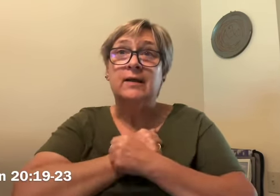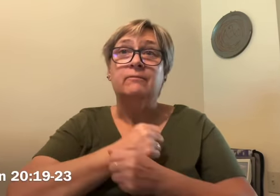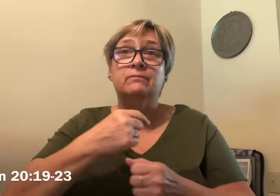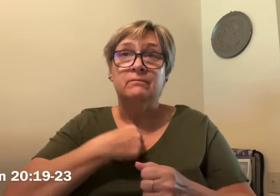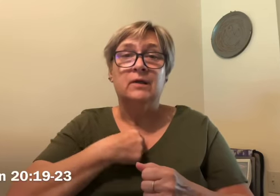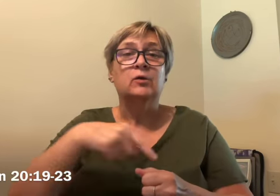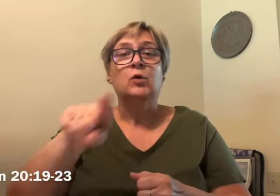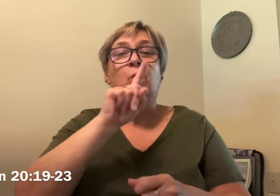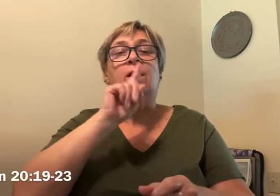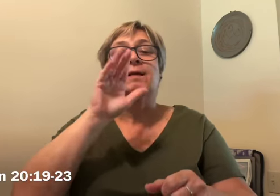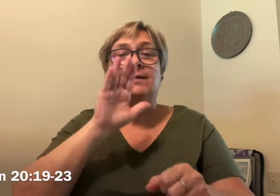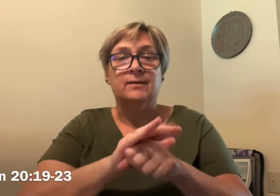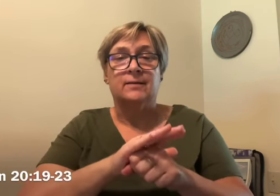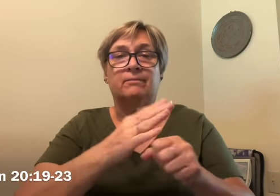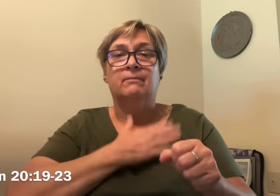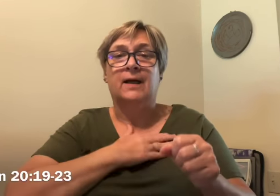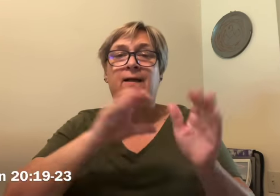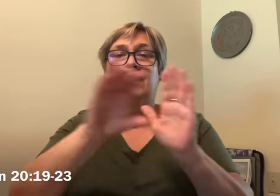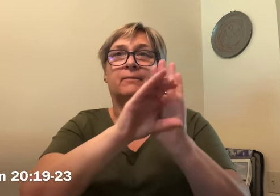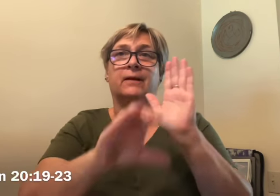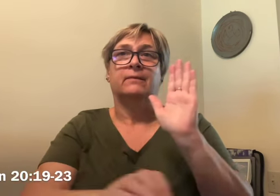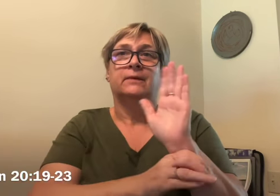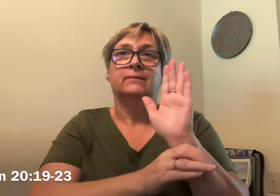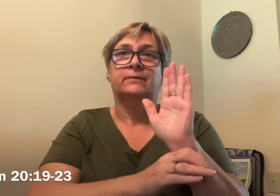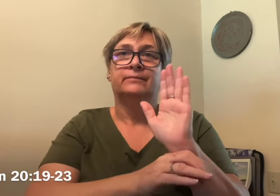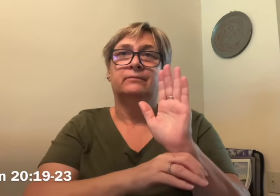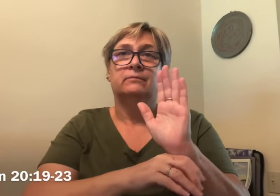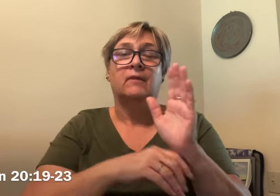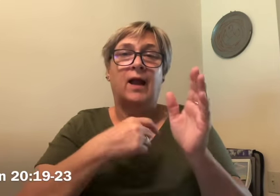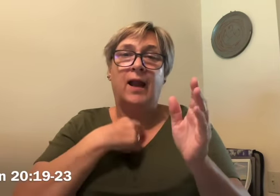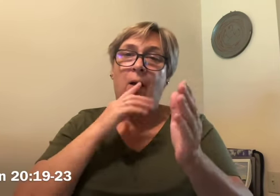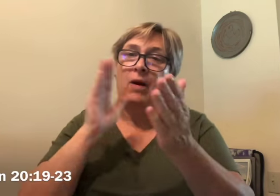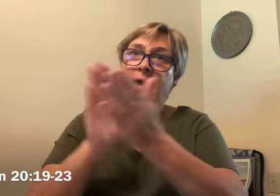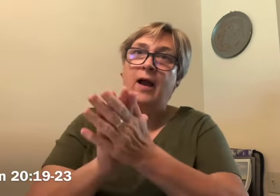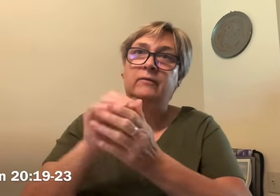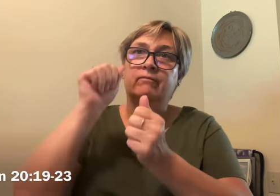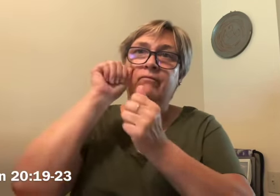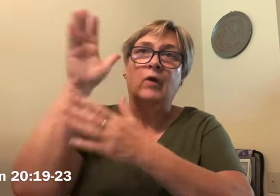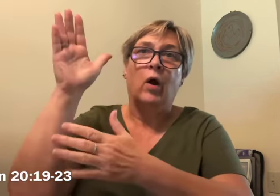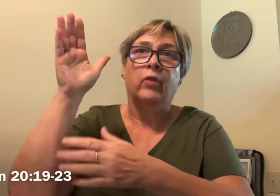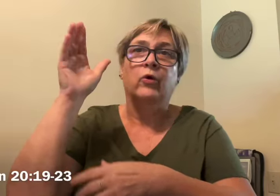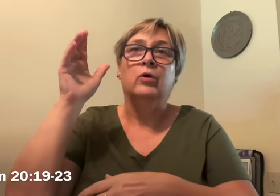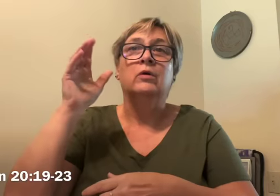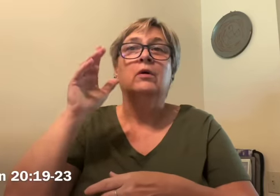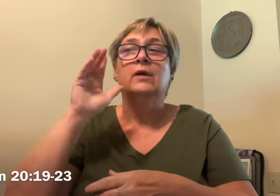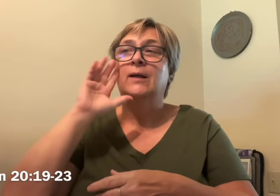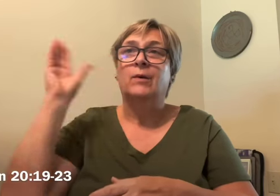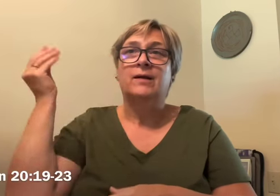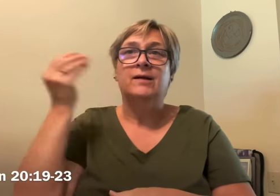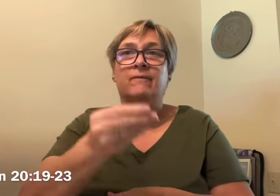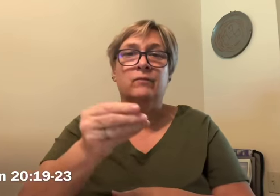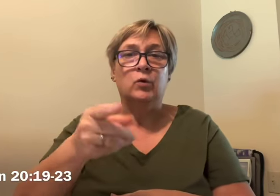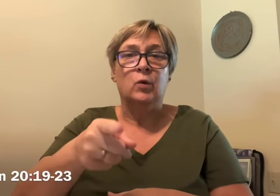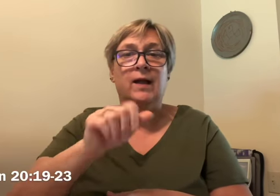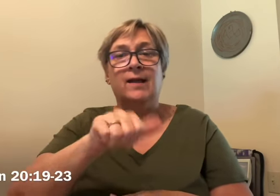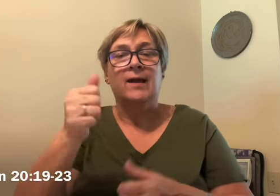if you love me you will keep my commandments and I will ask the Father and he will give you